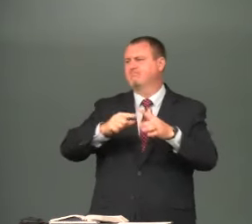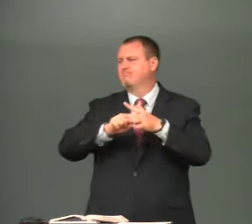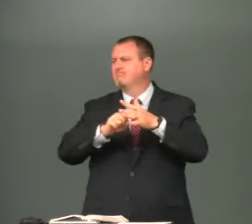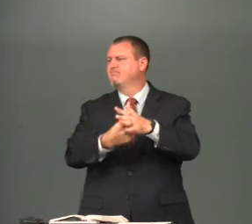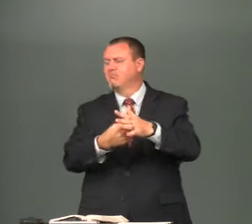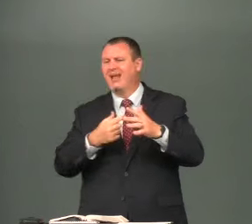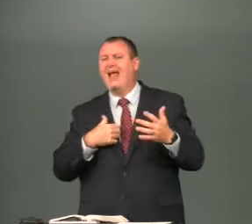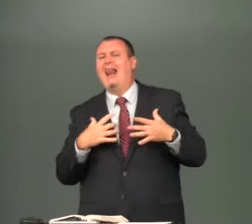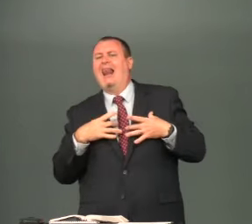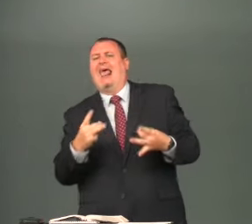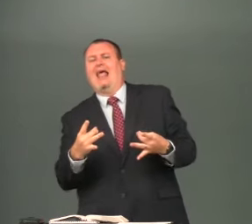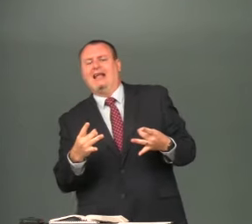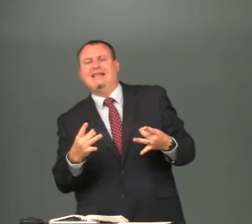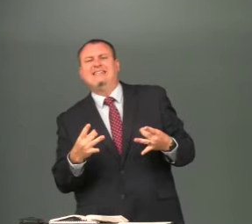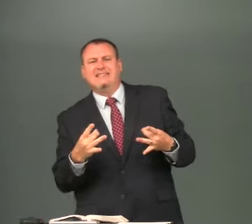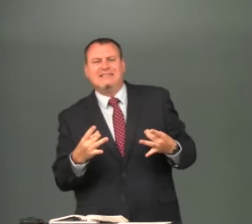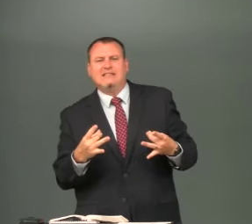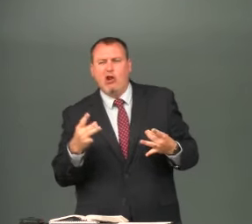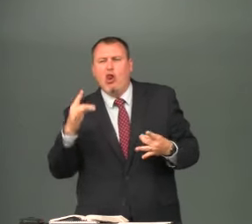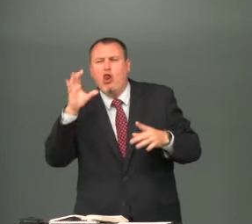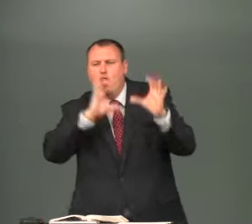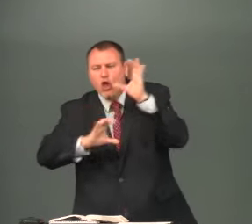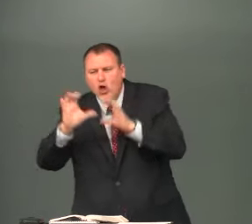any time i start a book like the book of romans